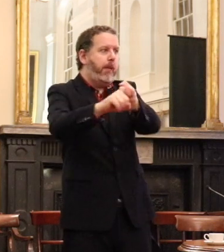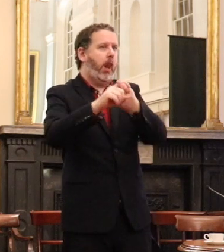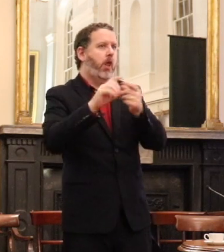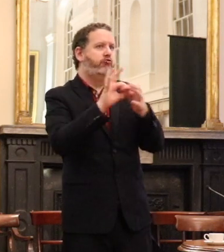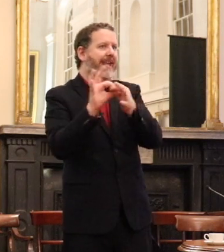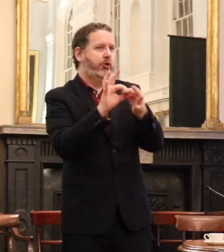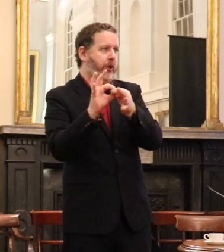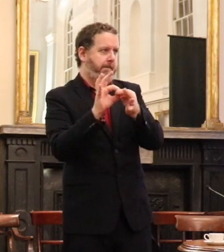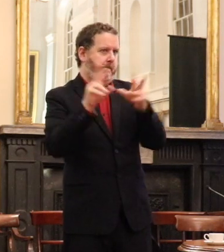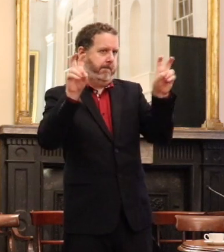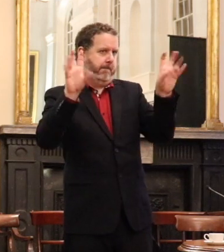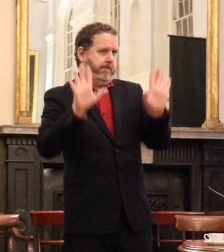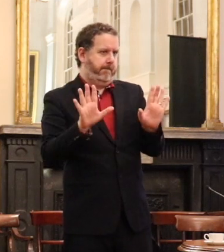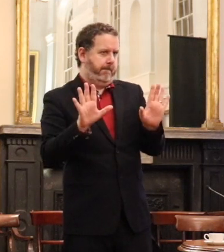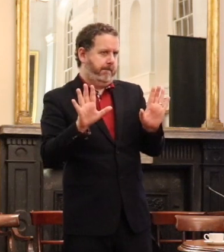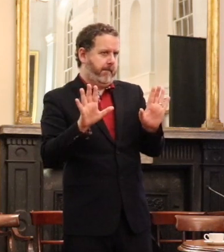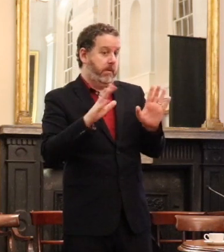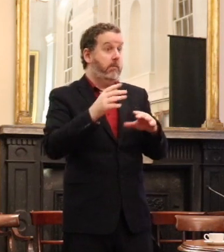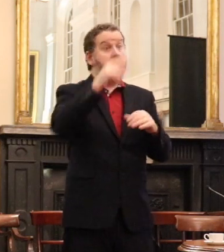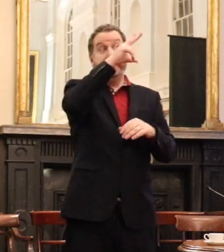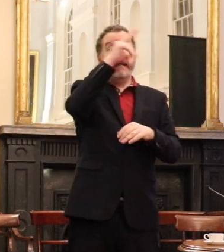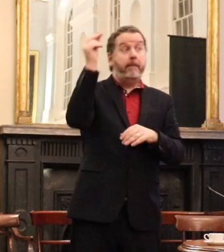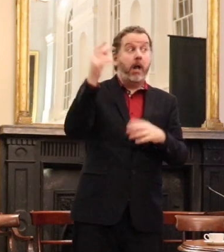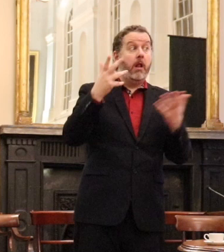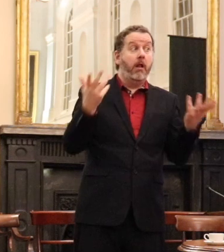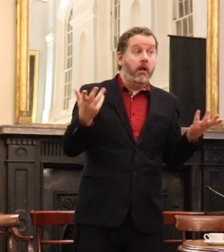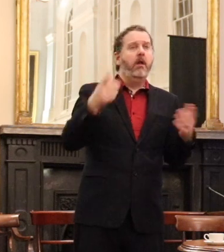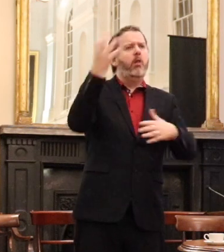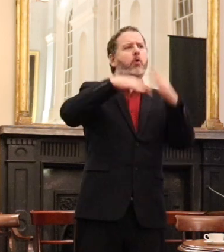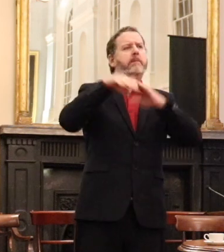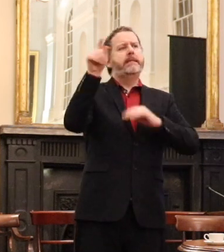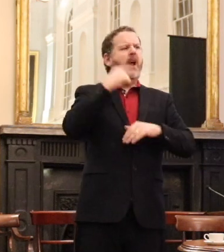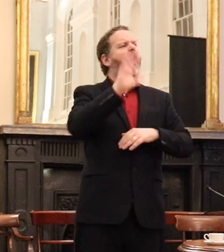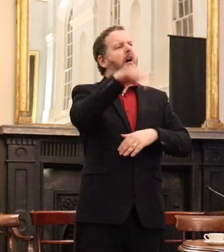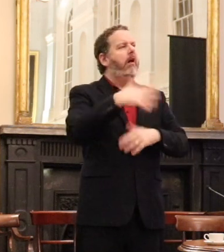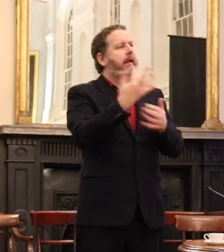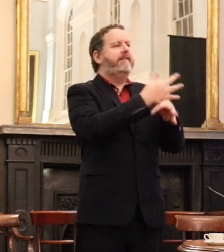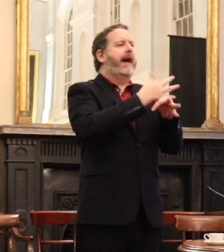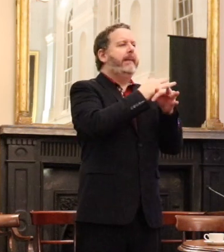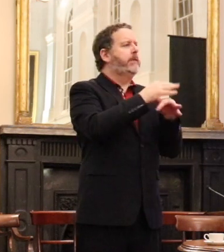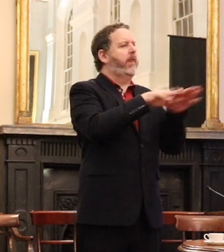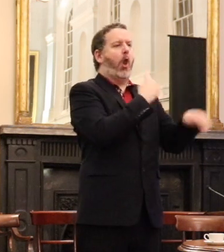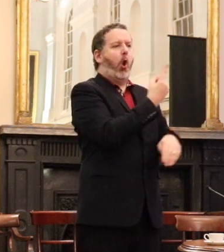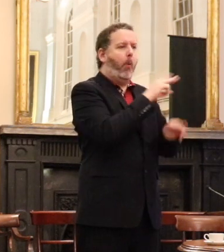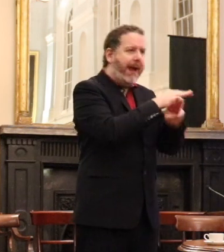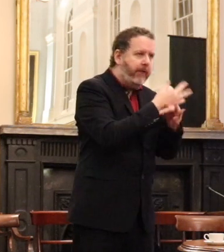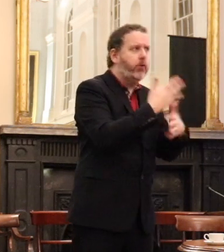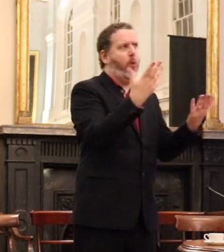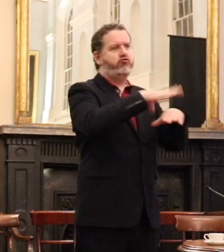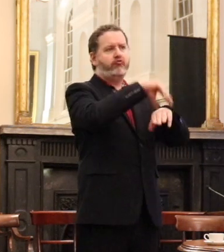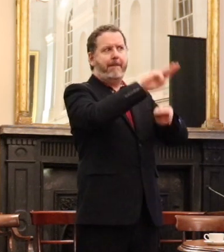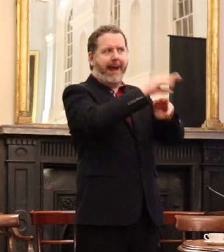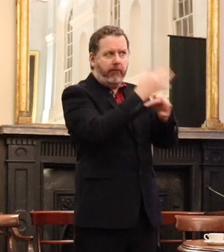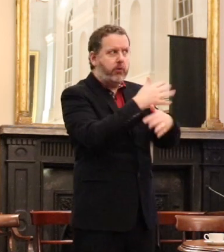other durable relationships might be the examples that have been given by the government to include families held by a loan care for a grandparent or a